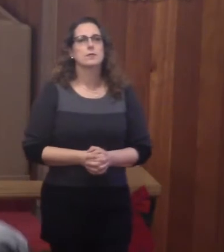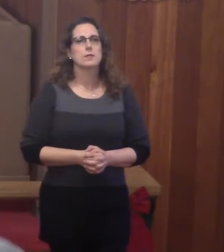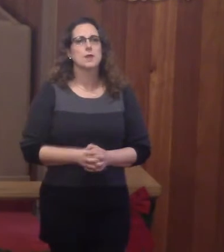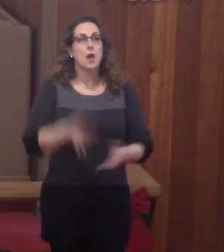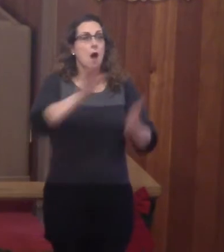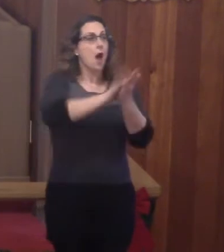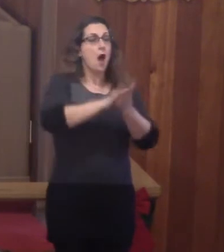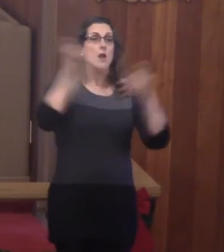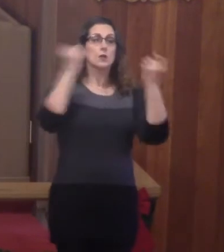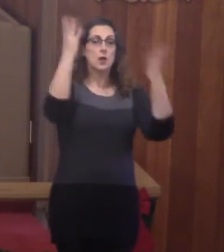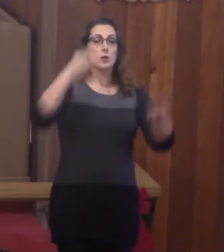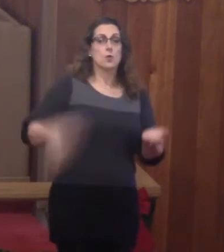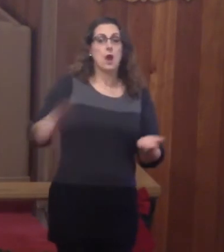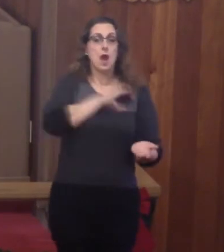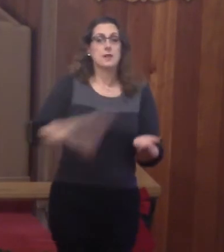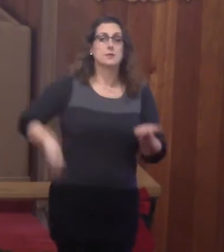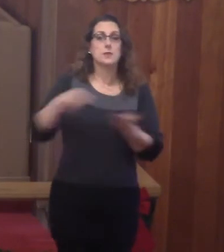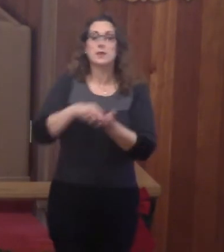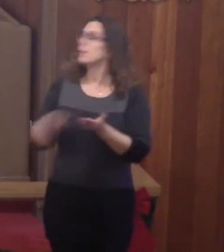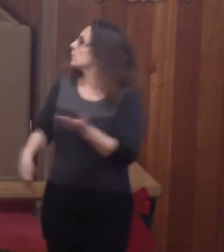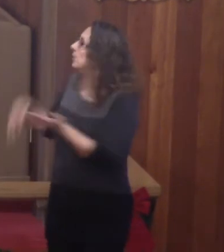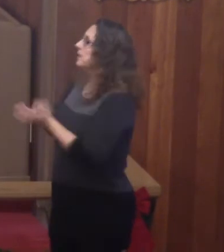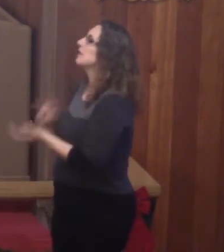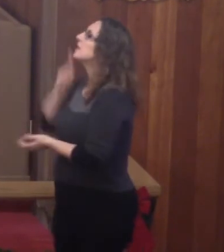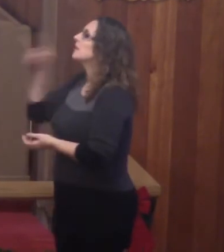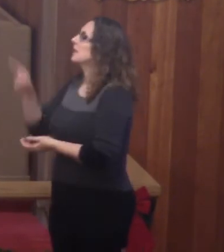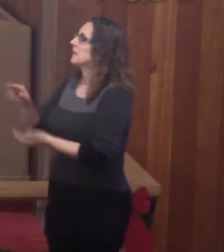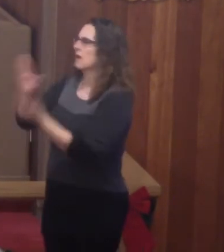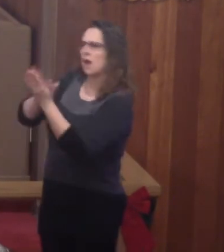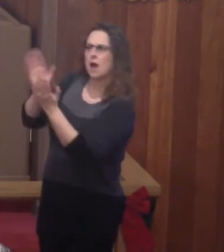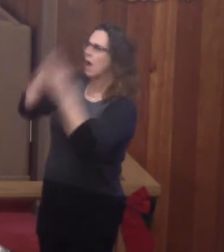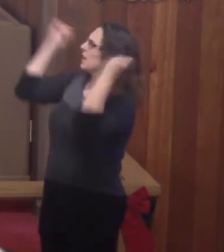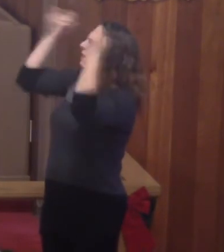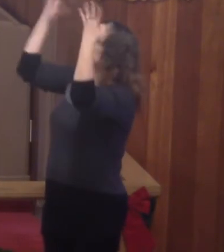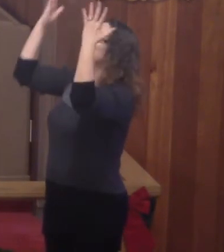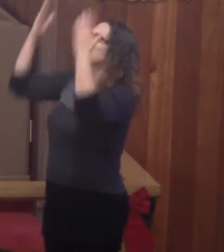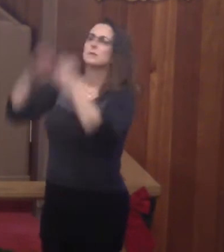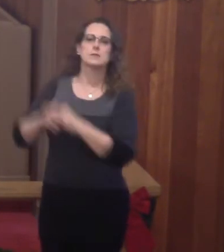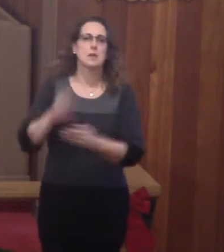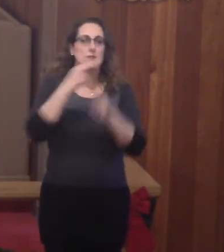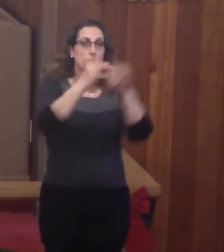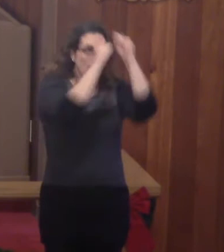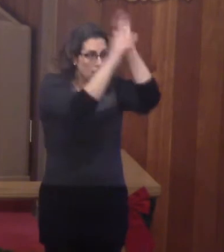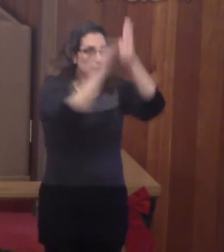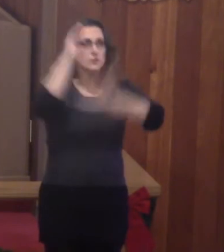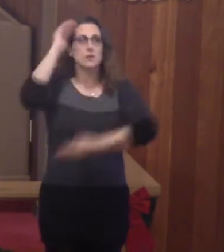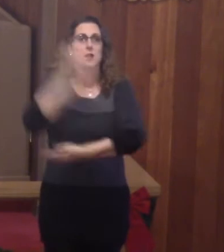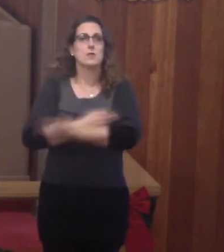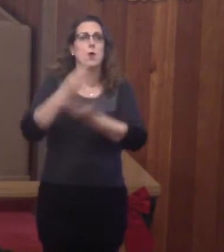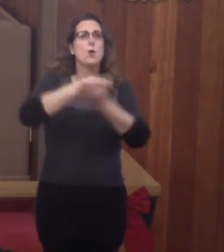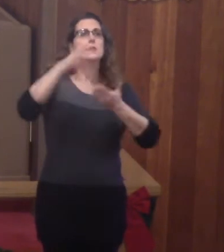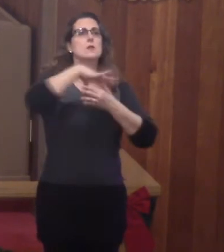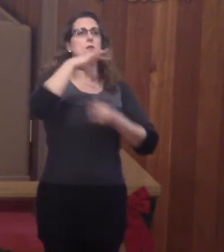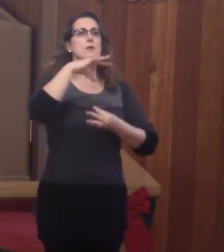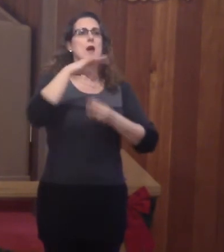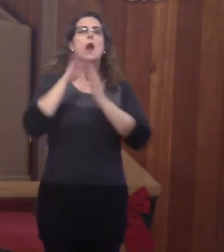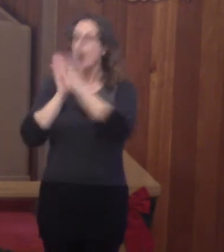Alleluia, Christ is risen. He is risen indeed. Alleluia. In name of the Father, and of the Son, and of the Holy Ghost. Amen.